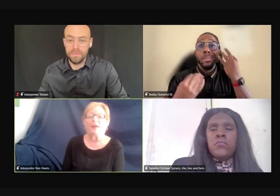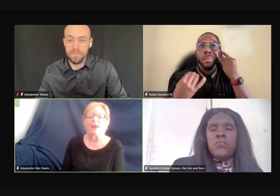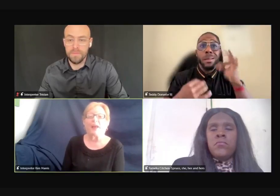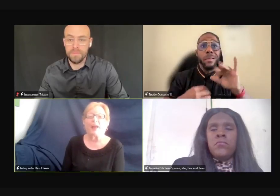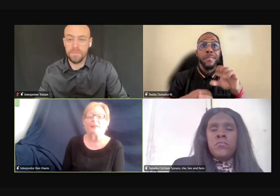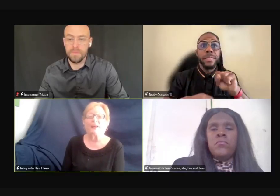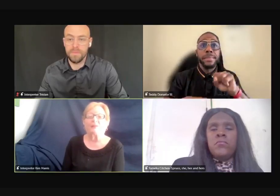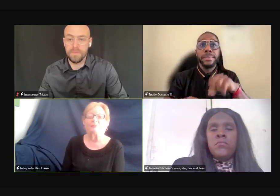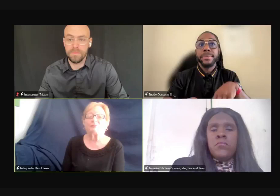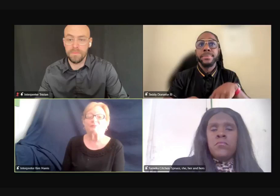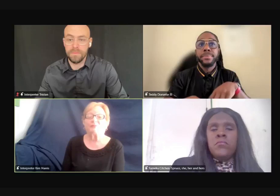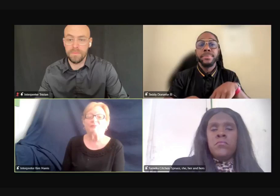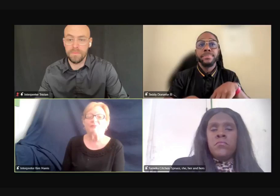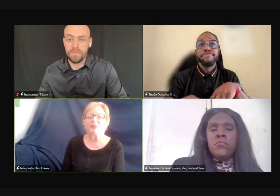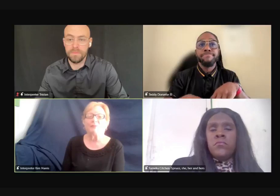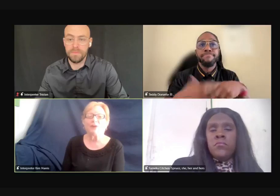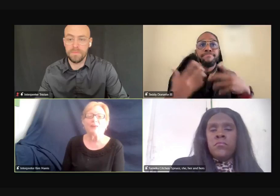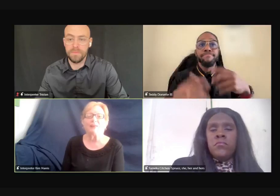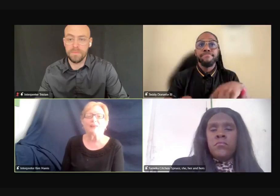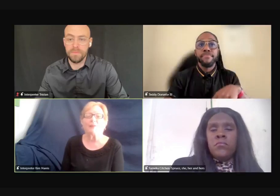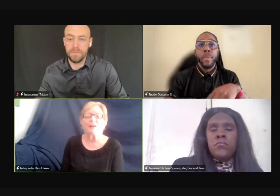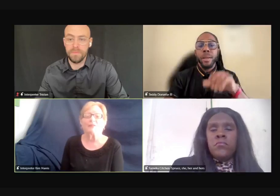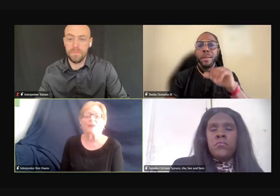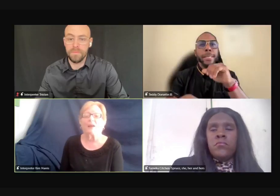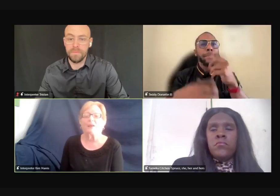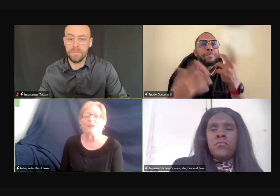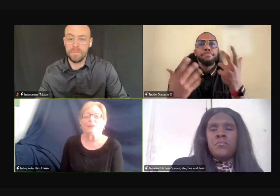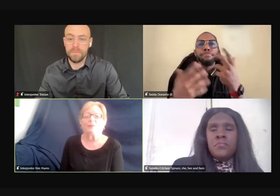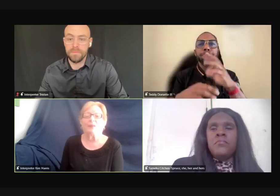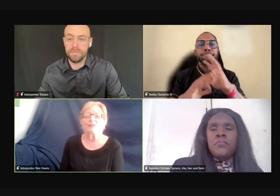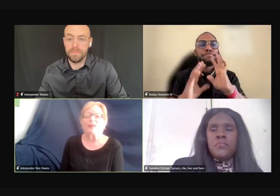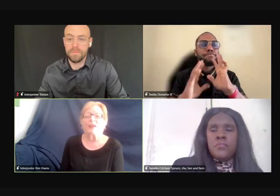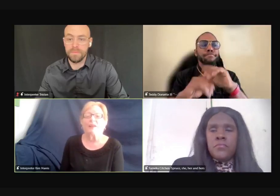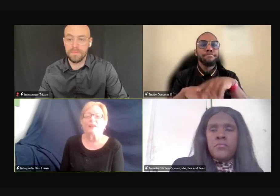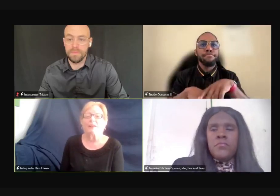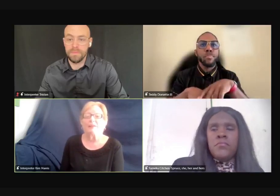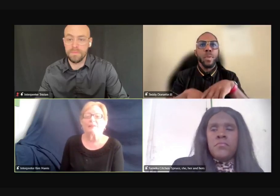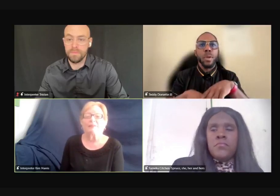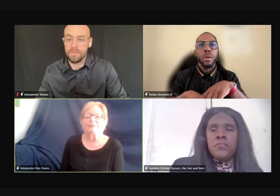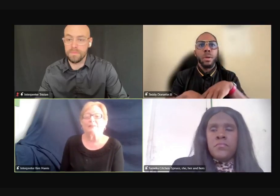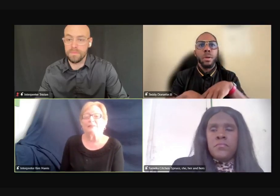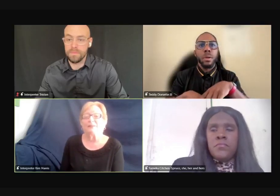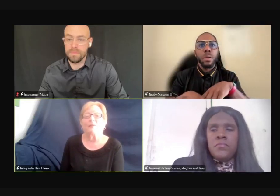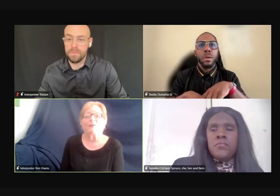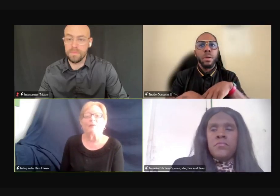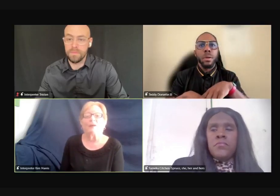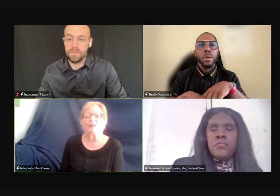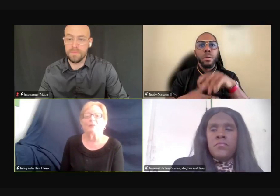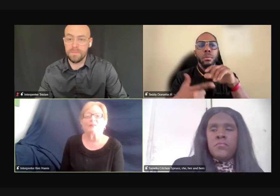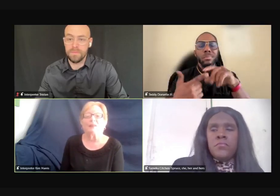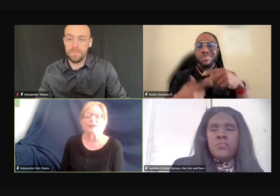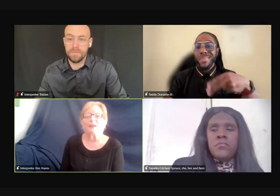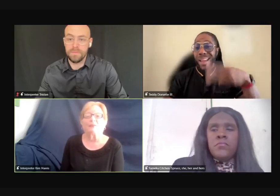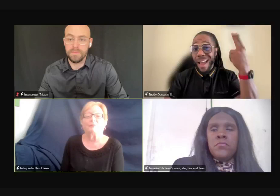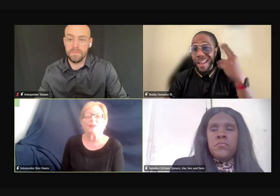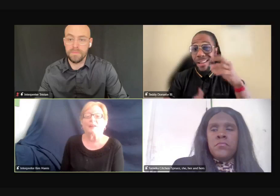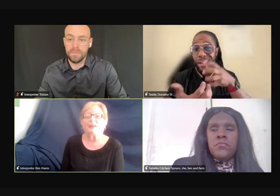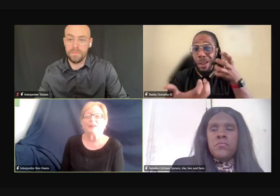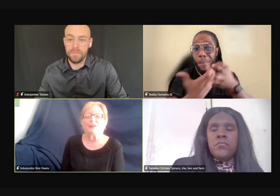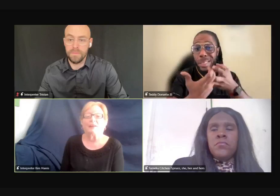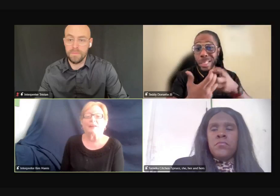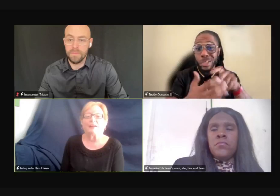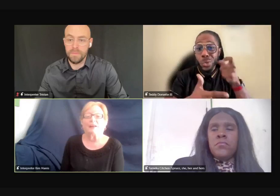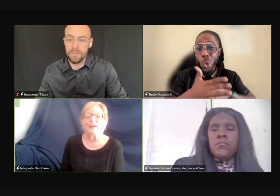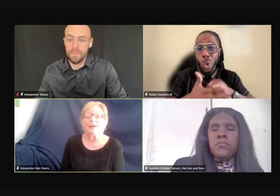come in. And, um, I'm trying to think what else, uh, you could say, oh, let me think, um,